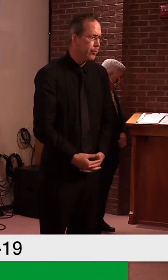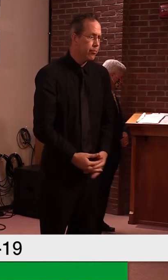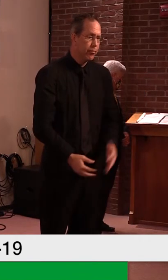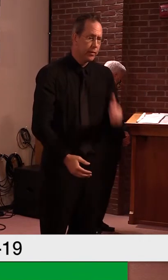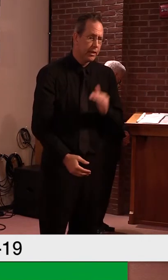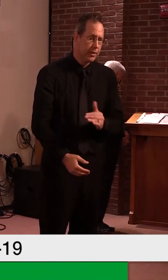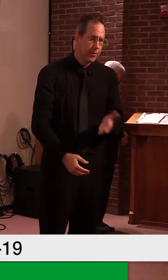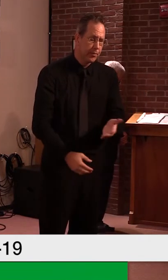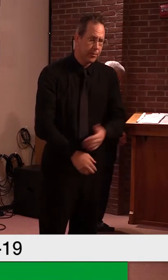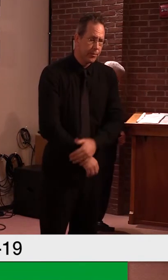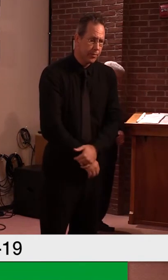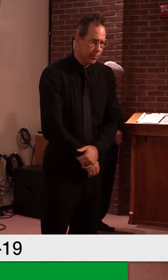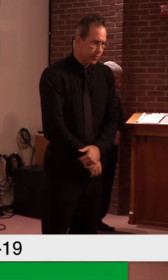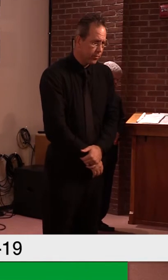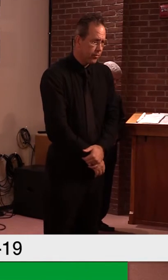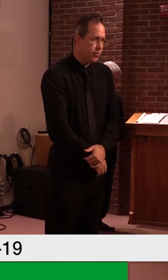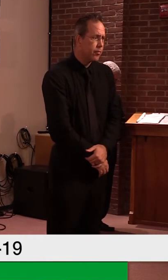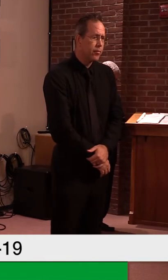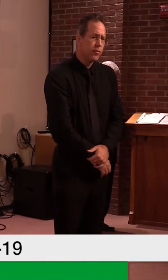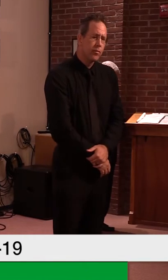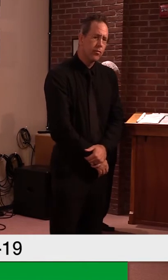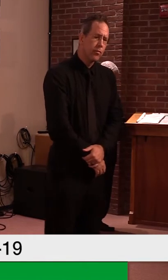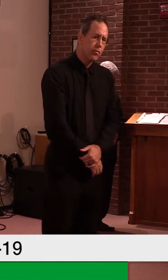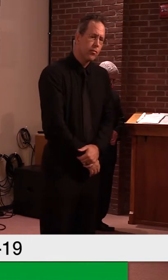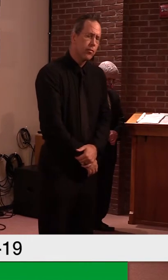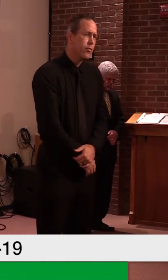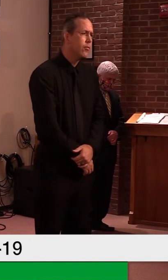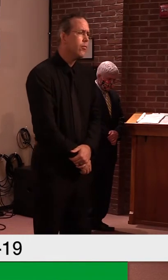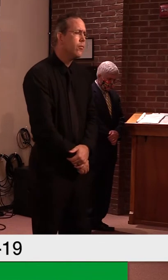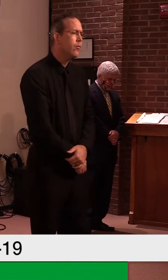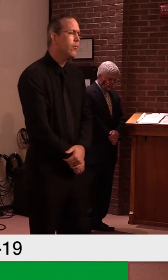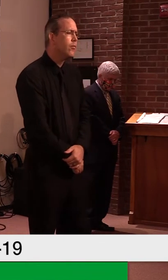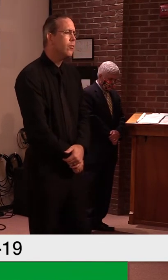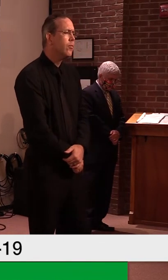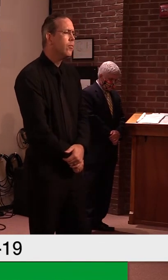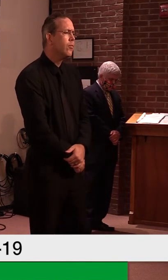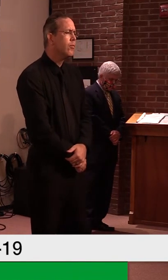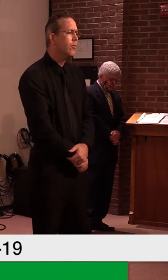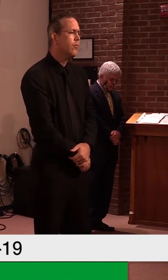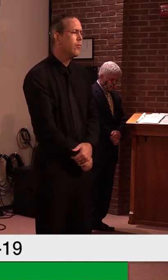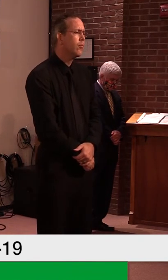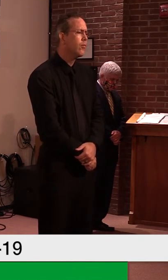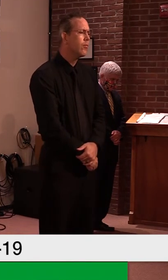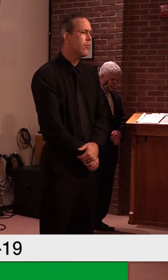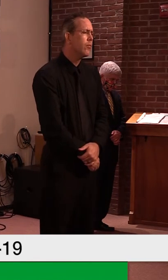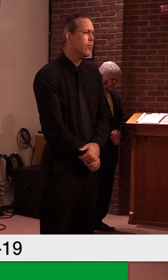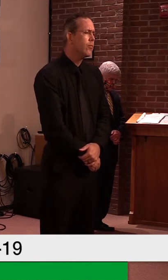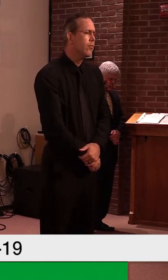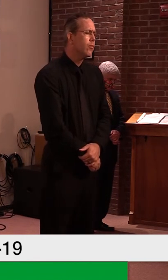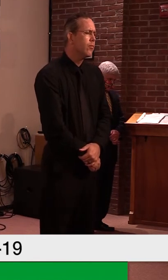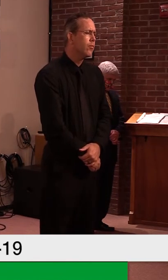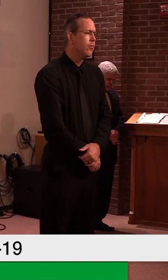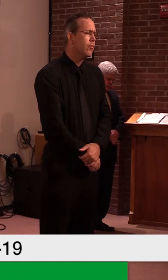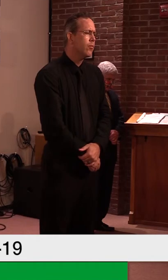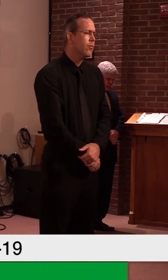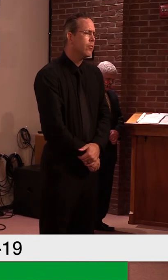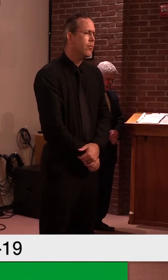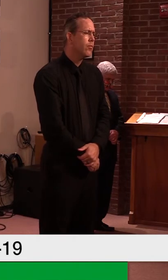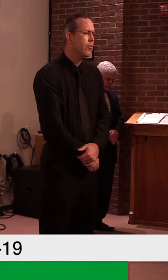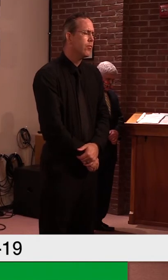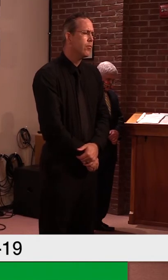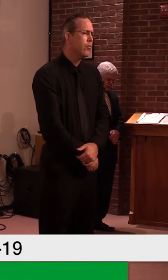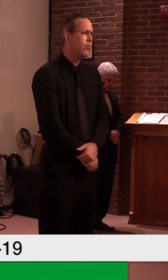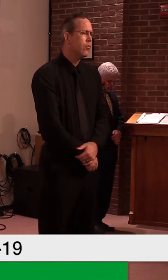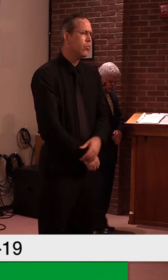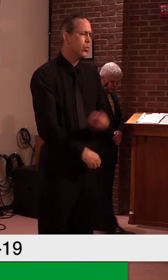Uh, thank you. Uh, one for the, uh, doctor and, uh, uh, one for the governor, if I may. Um,